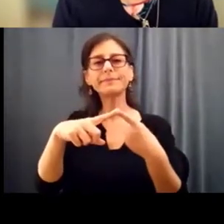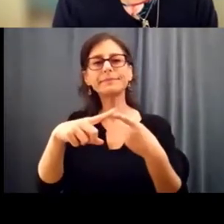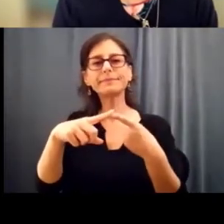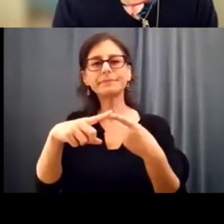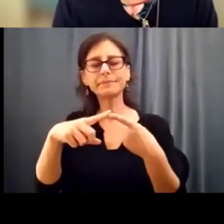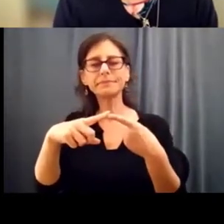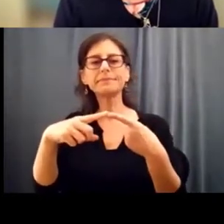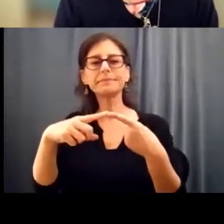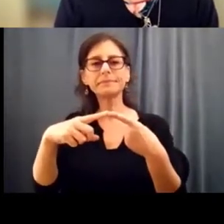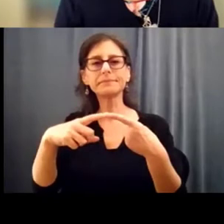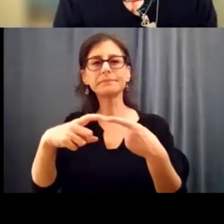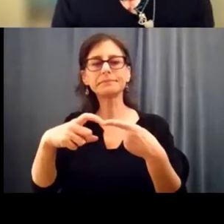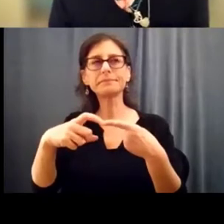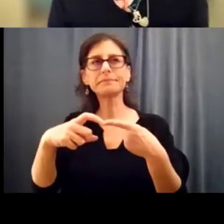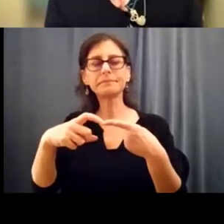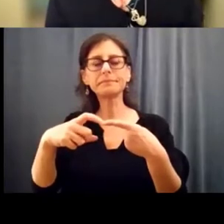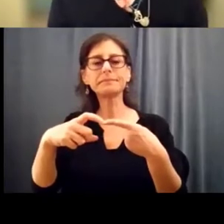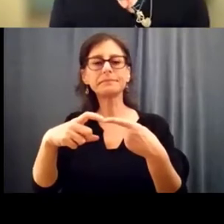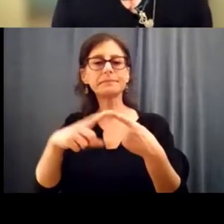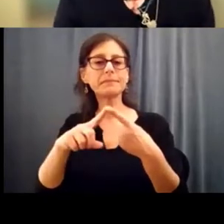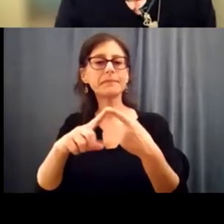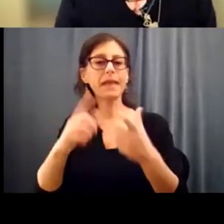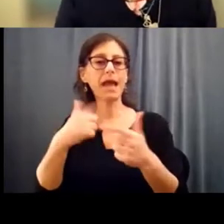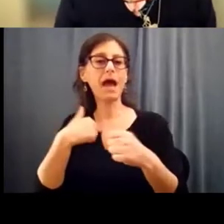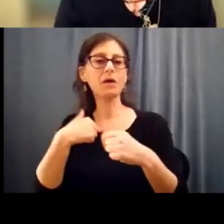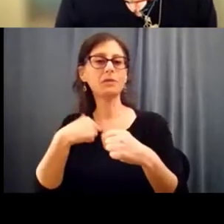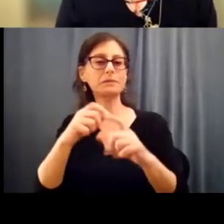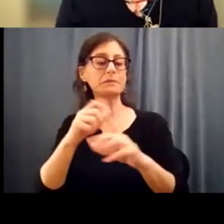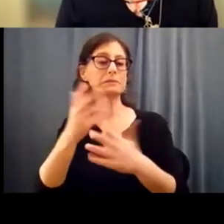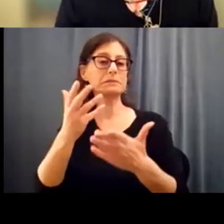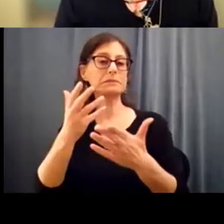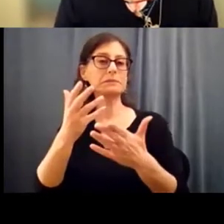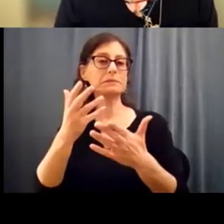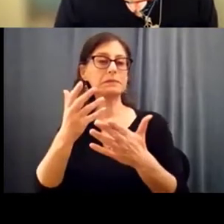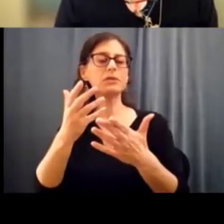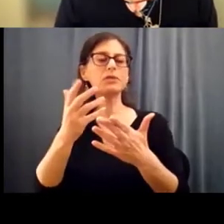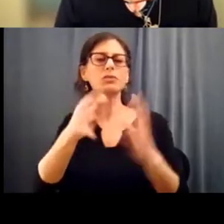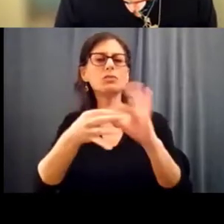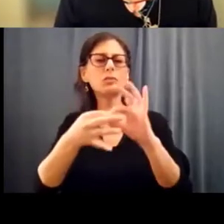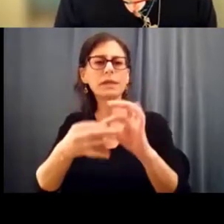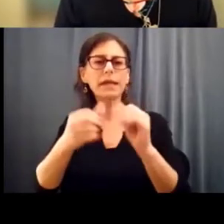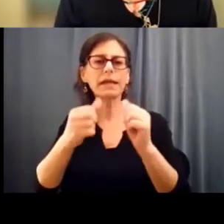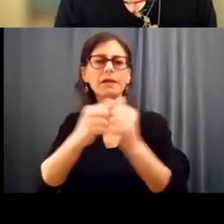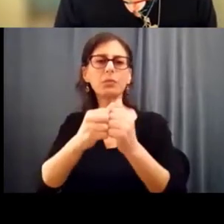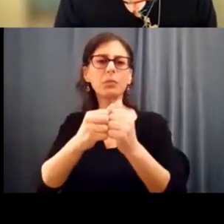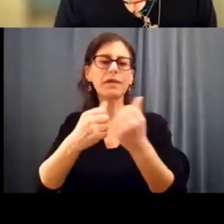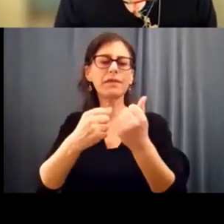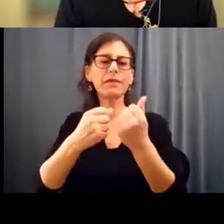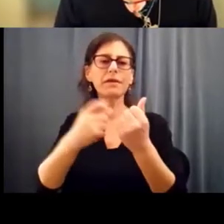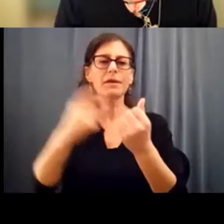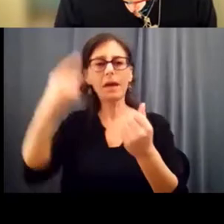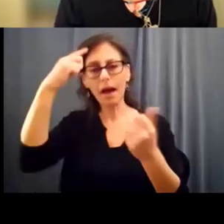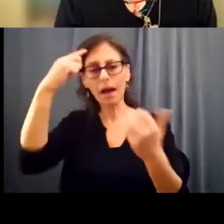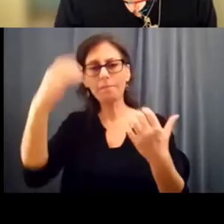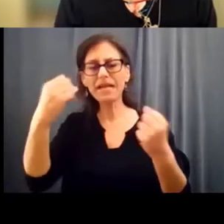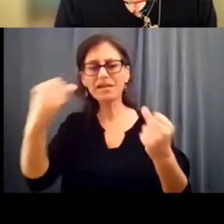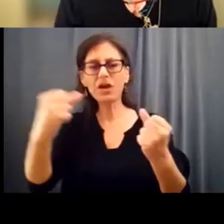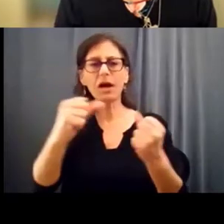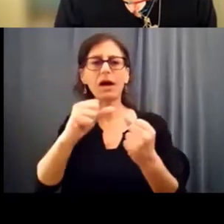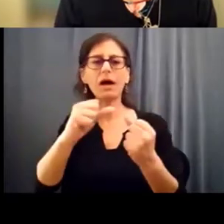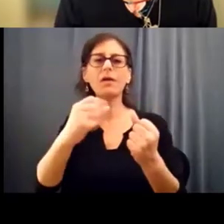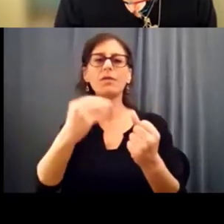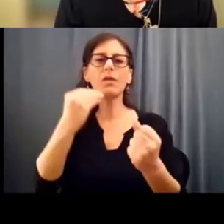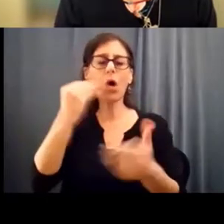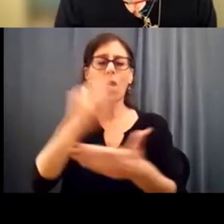Margaret L. Mitchell, a homeless city that has mental health disabilities right